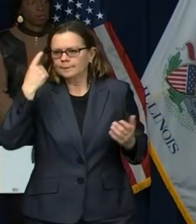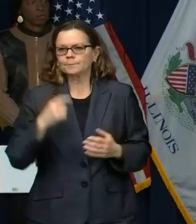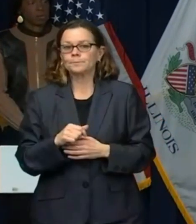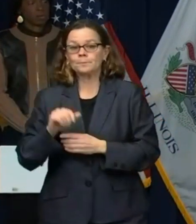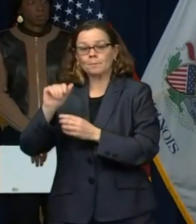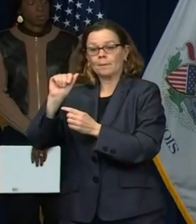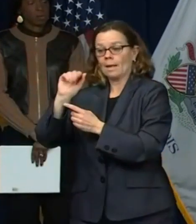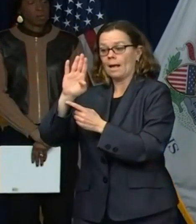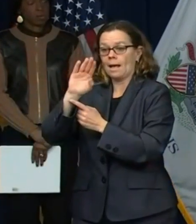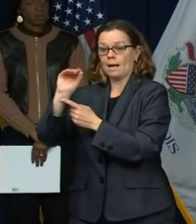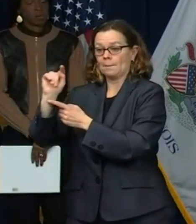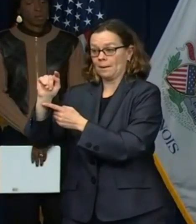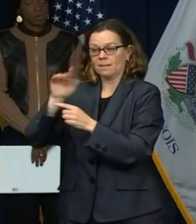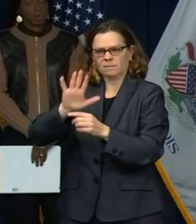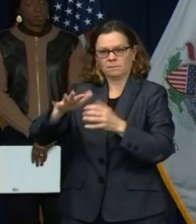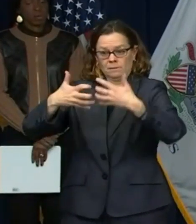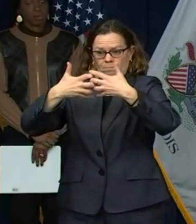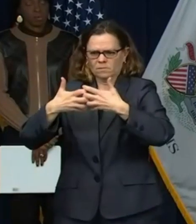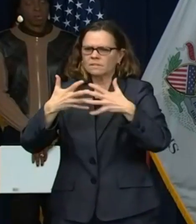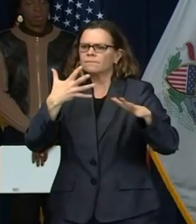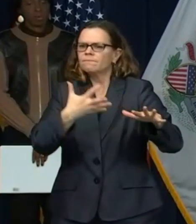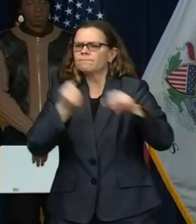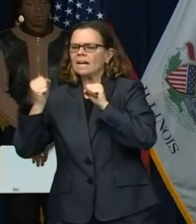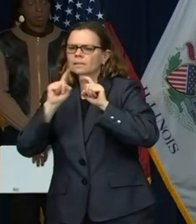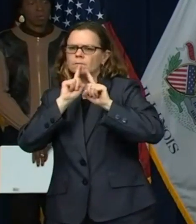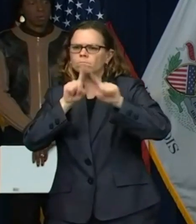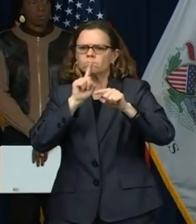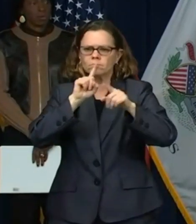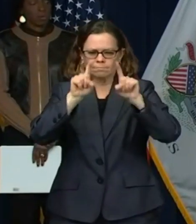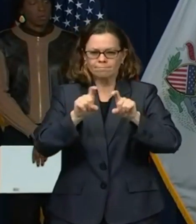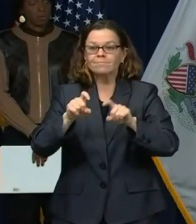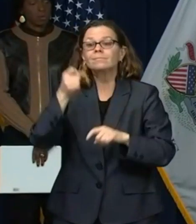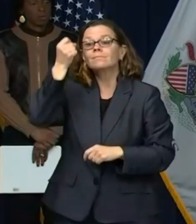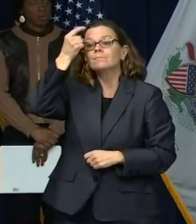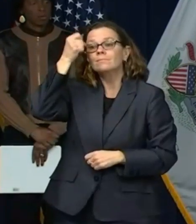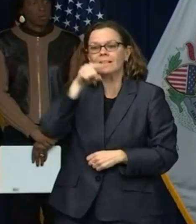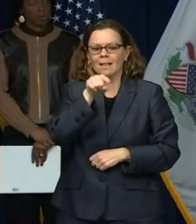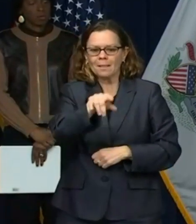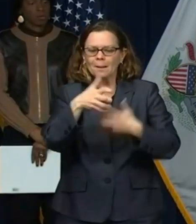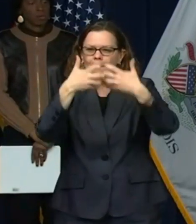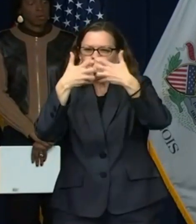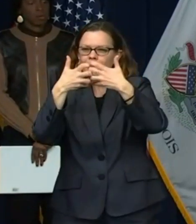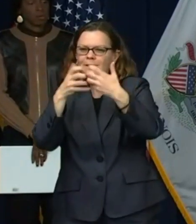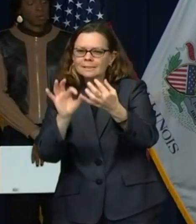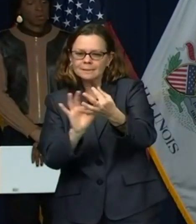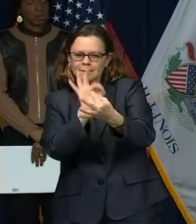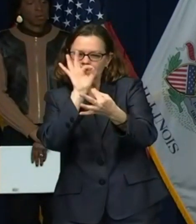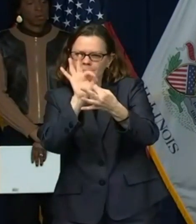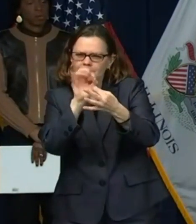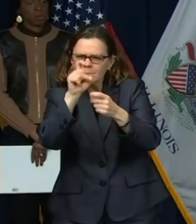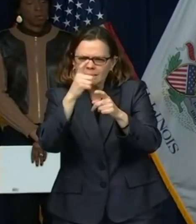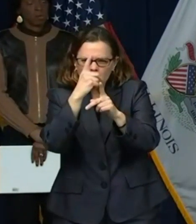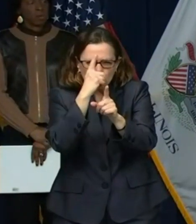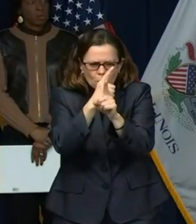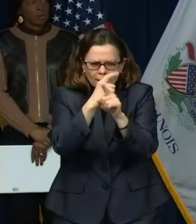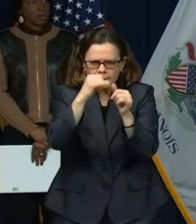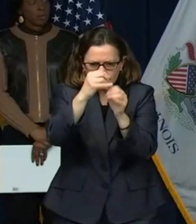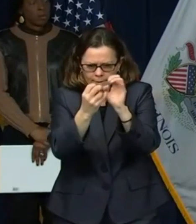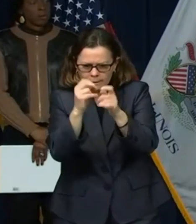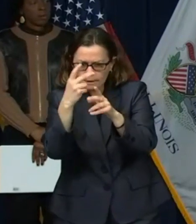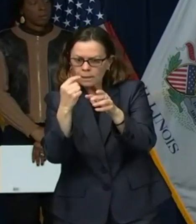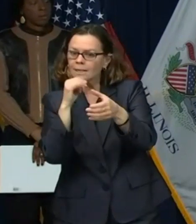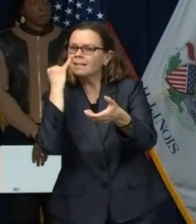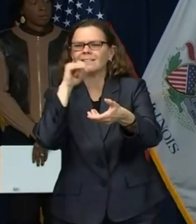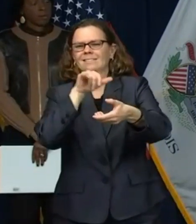so it makes it more difficult to use those machines even though we got 15 of them. They're difficult to for us to really operate because we don't have